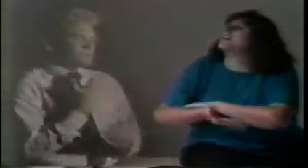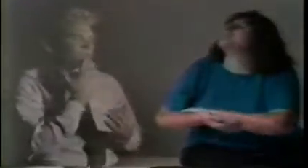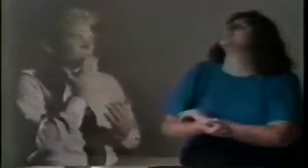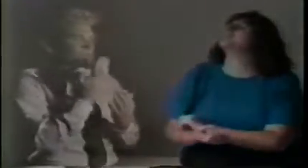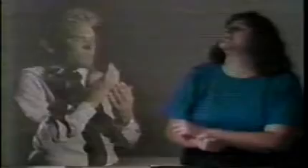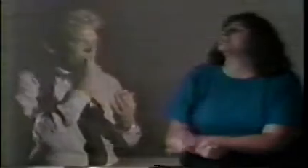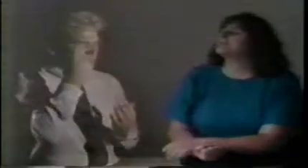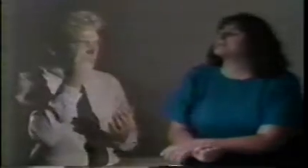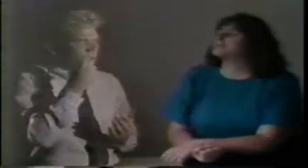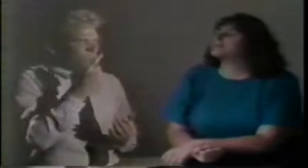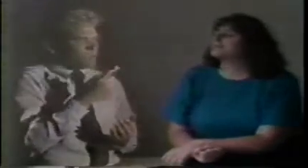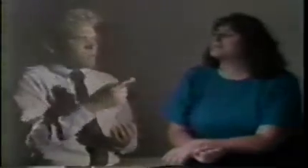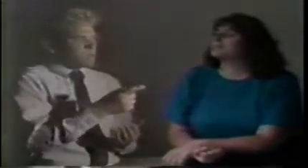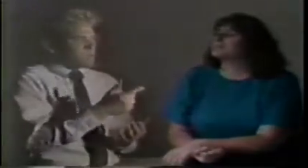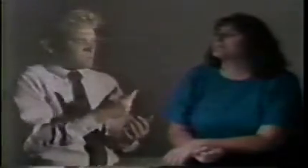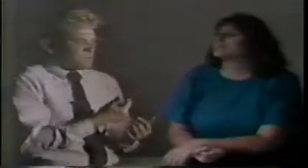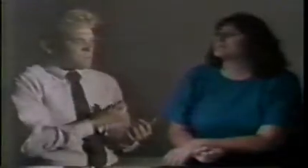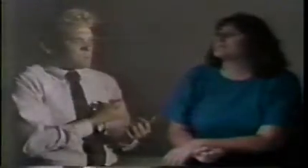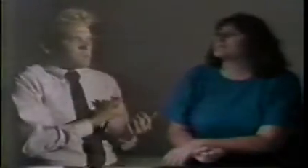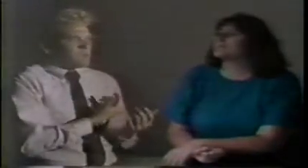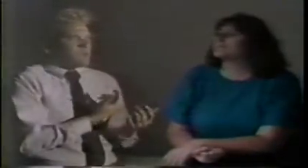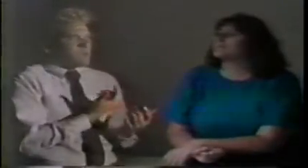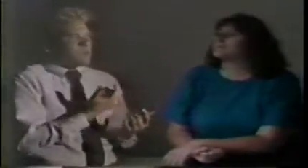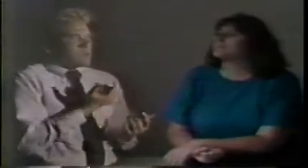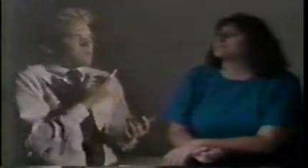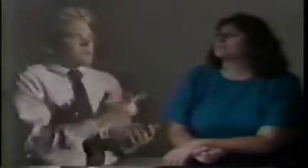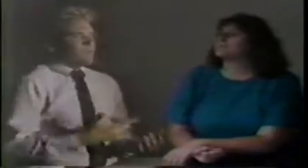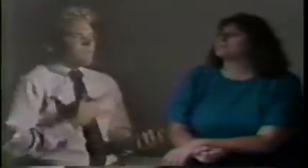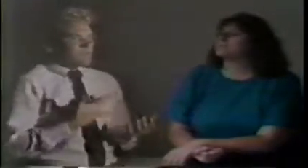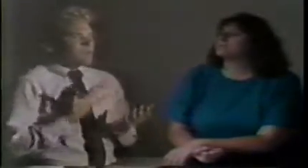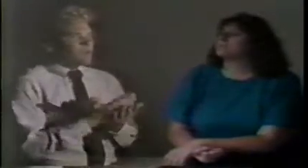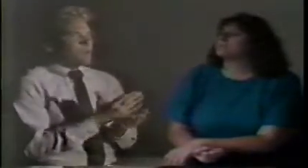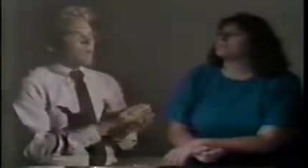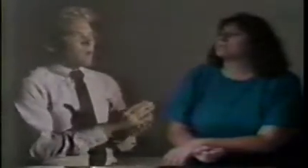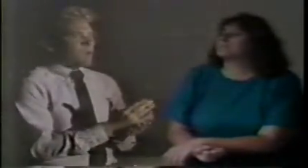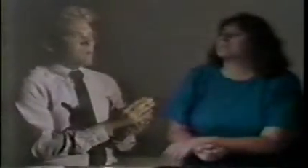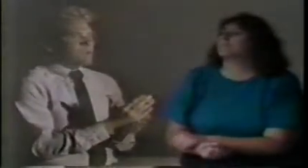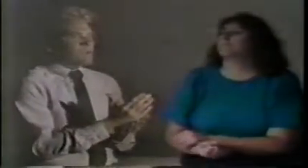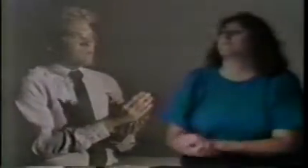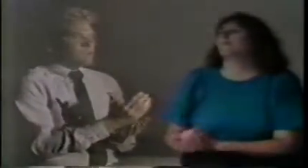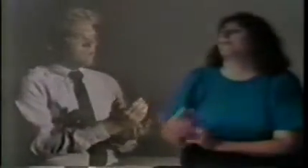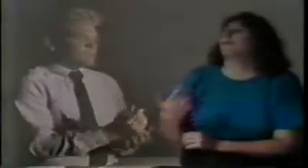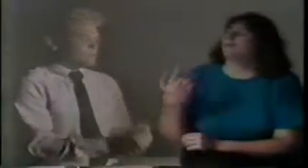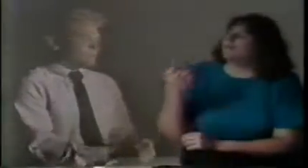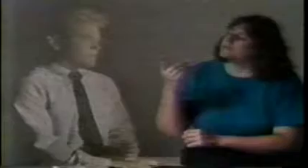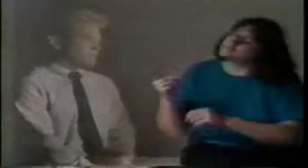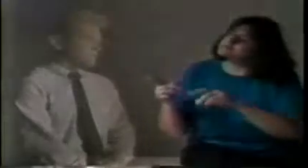it's good for you babe, you're feeling alright, well you